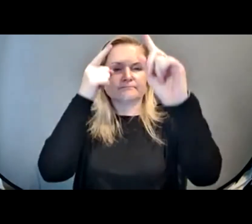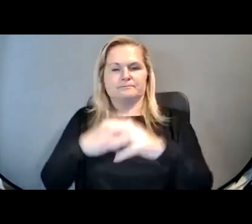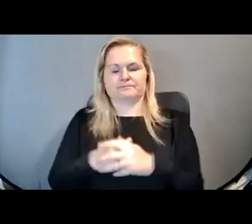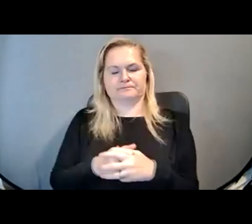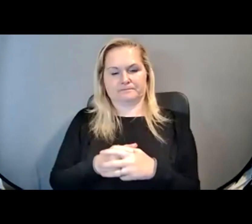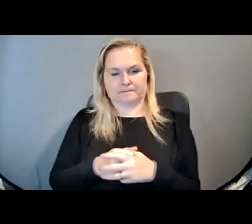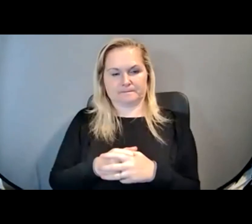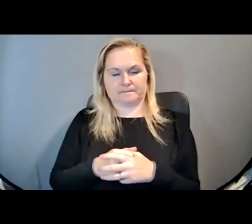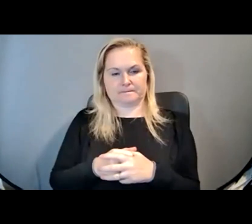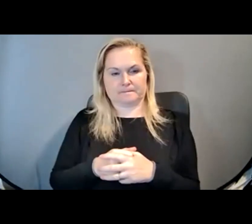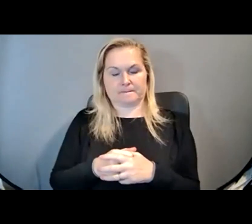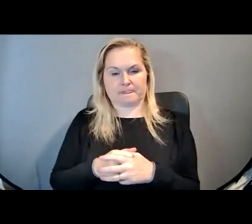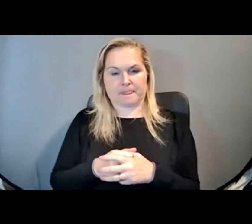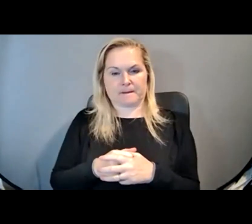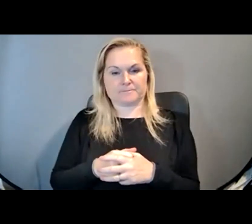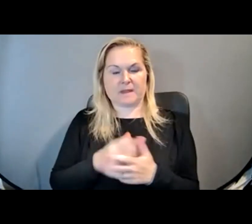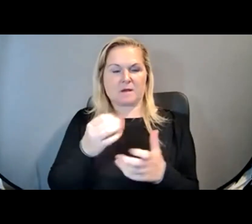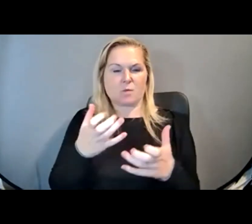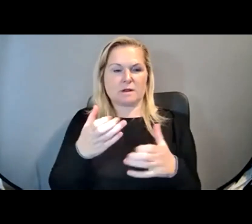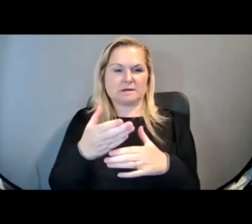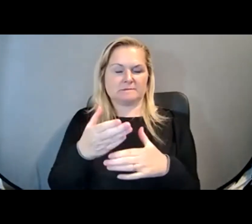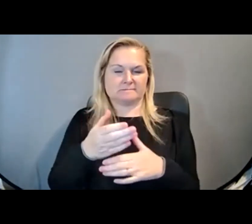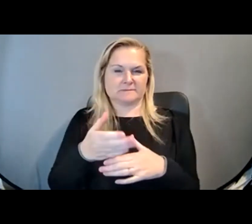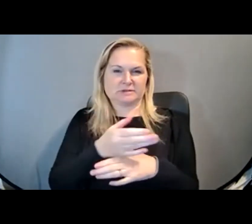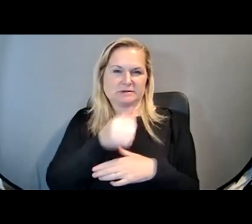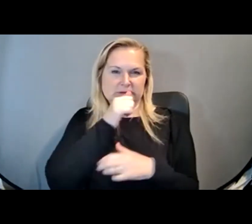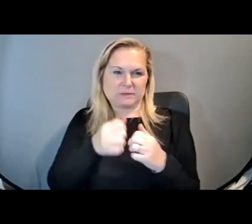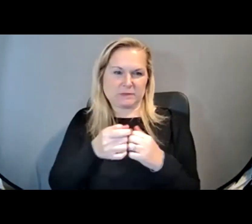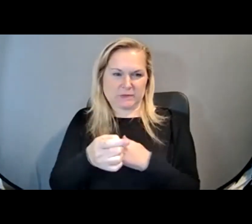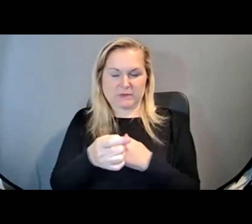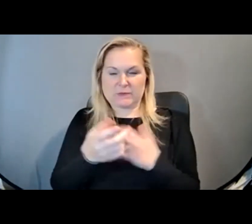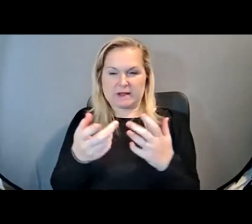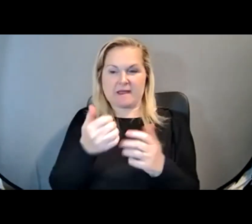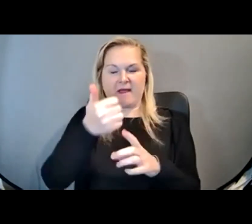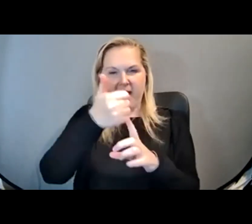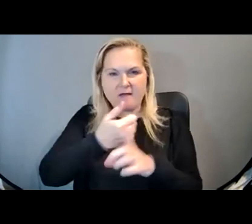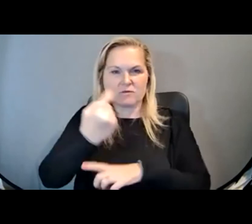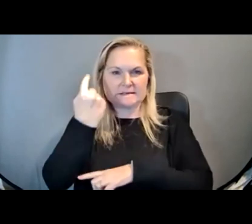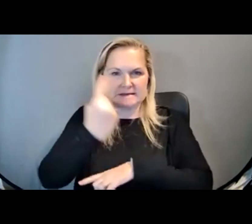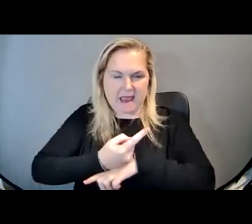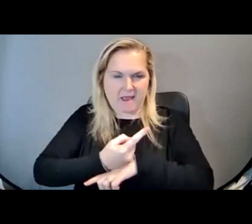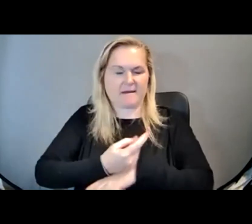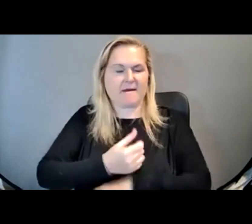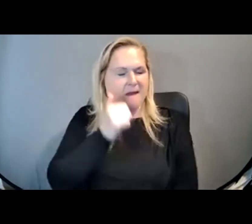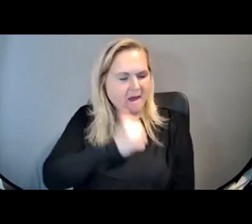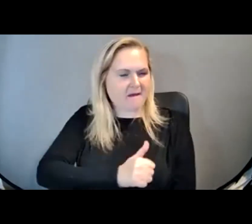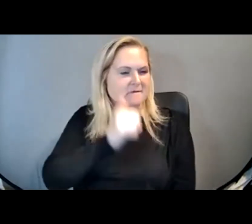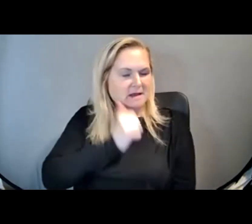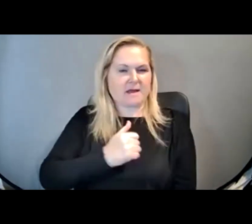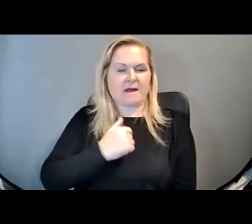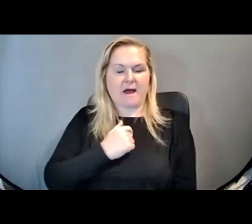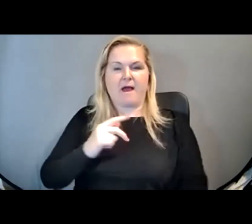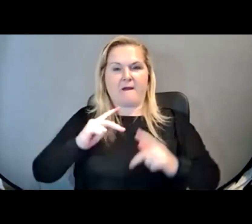And just want to share a secret with you. And that's that every single day I physically